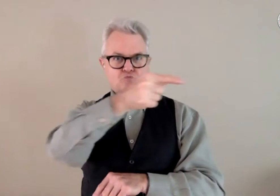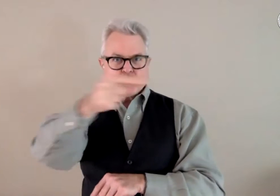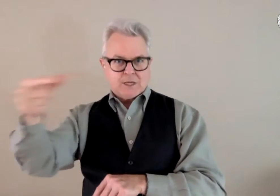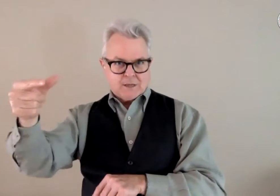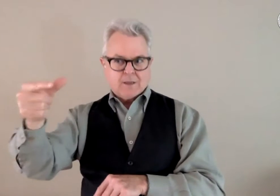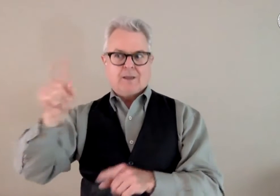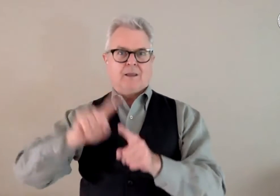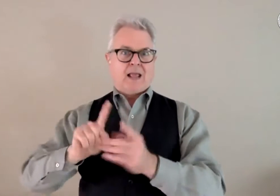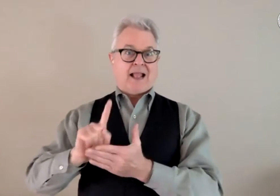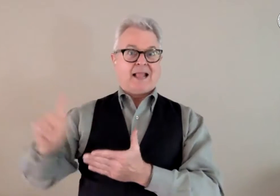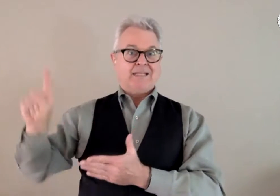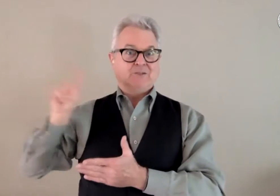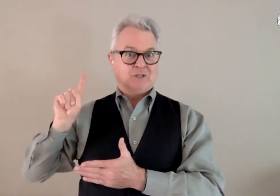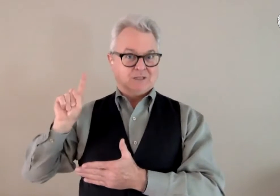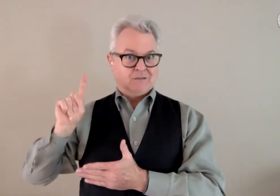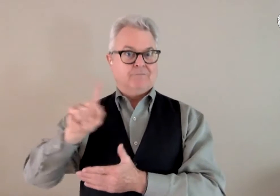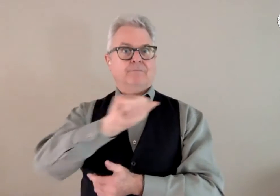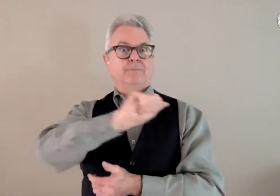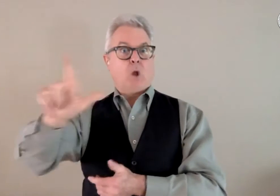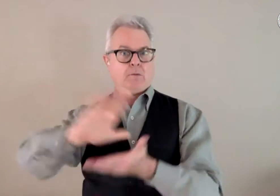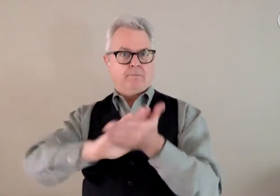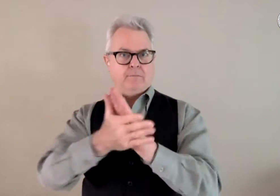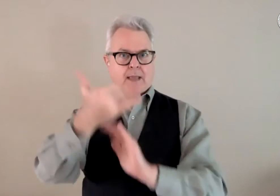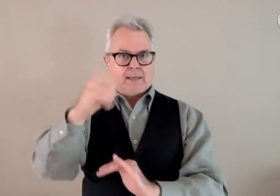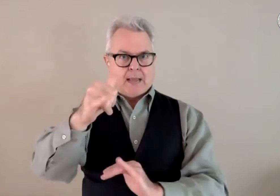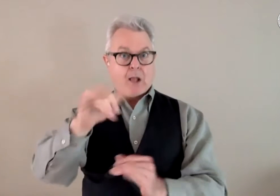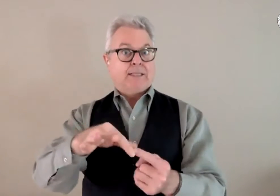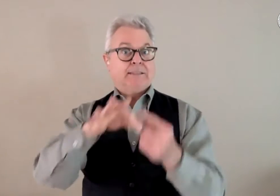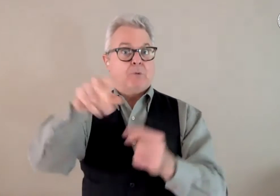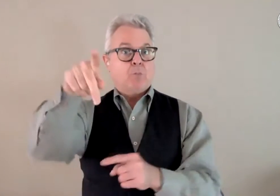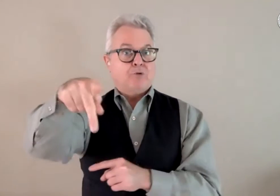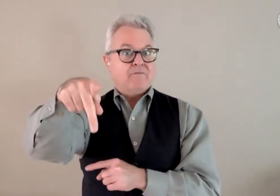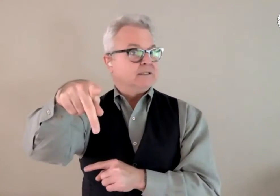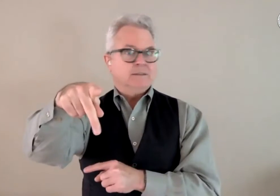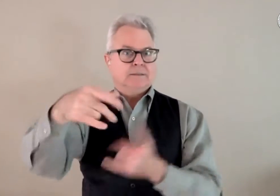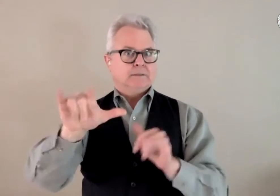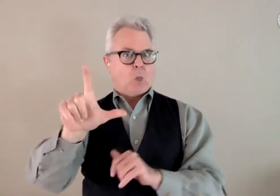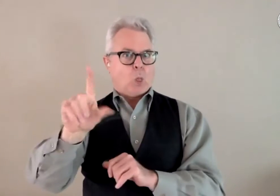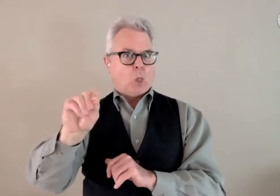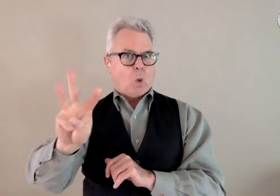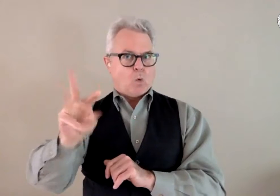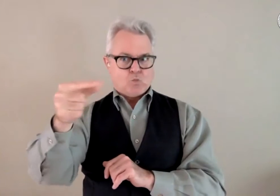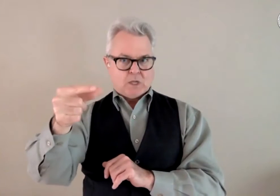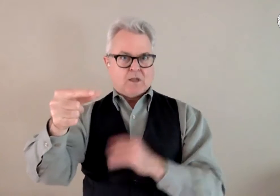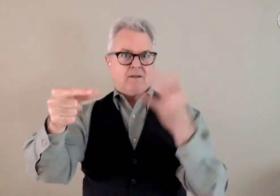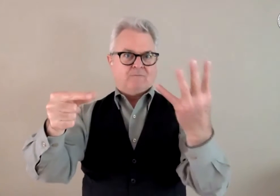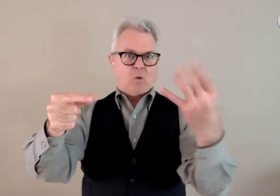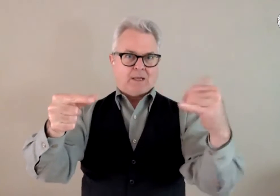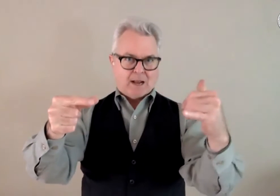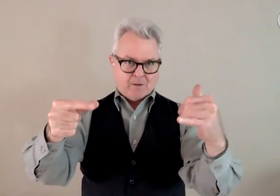it was low, which was a green level. They've now all been risen to yellow because Providence